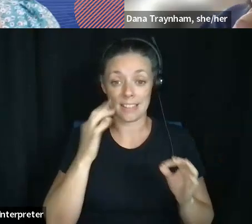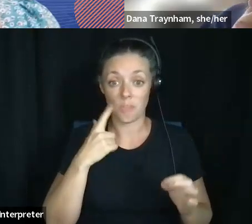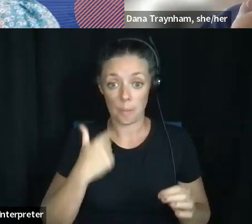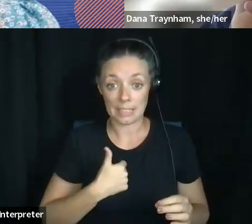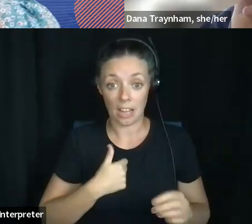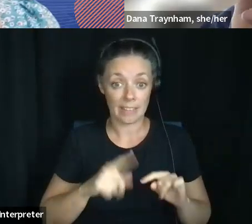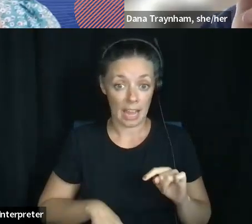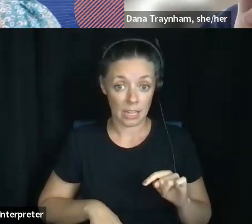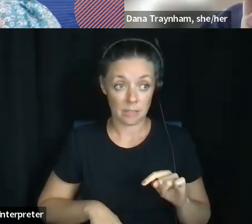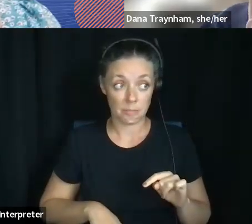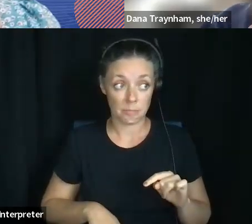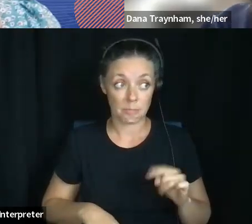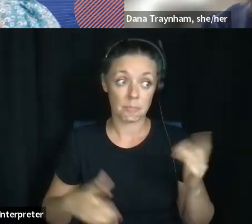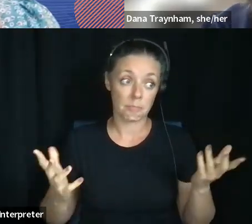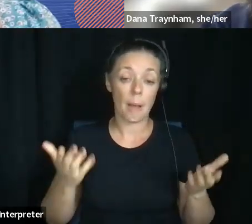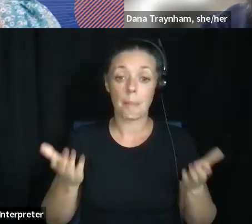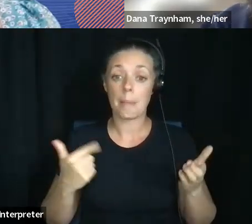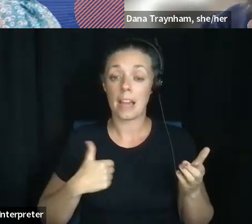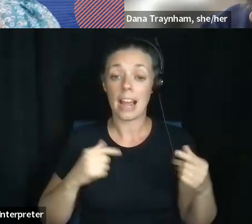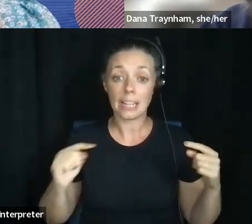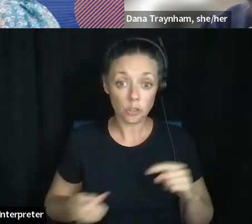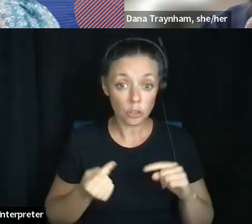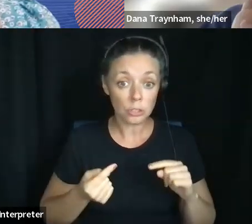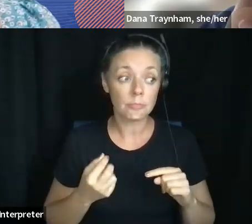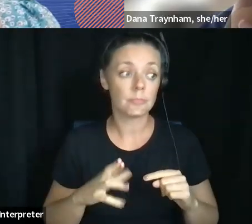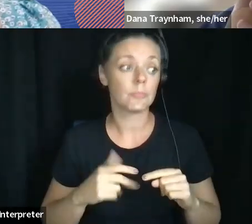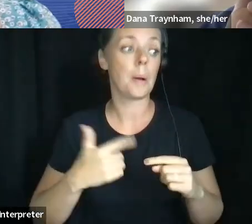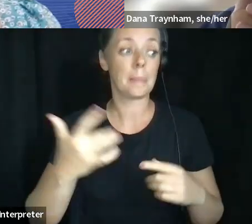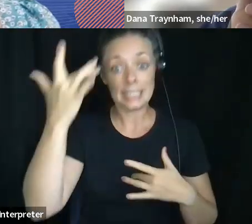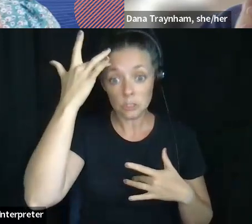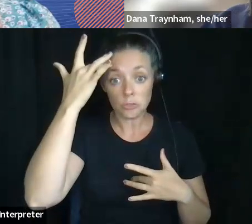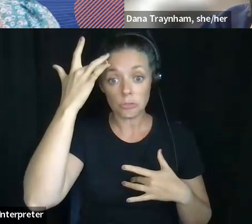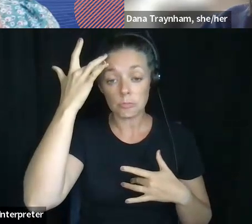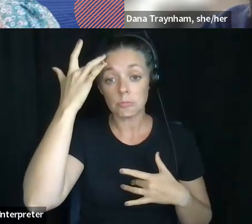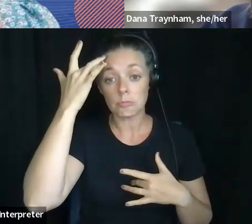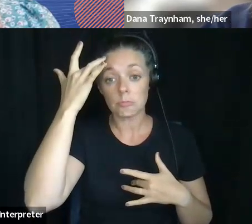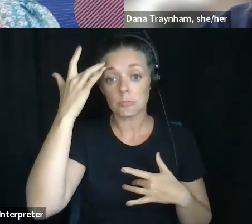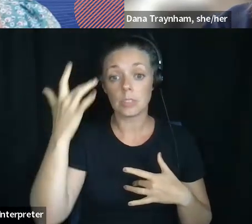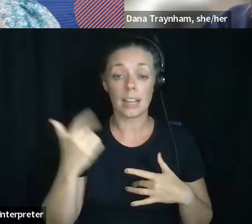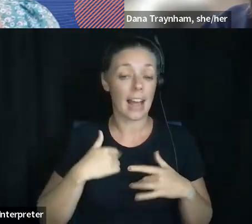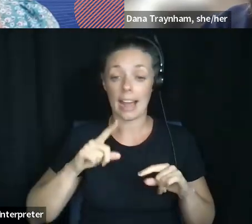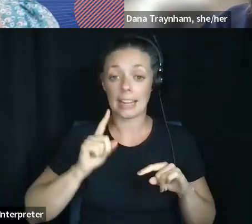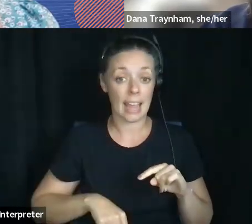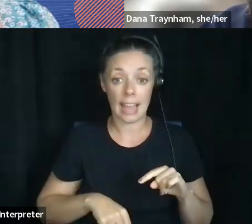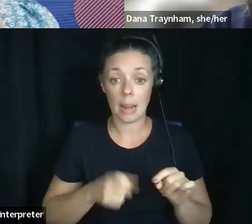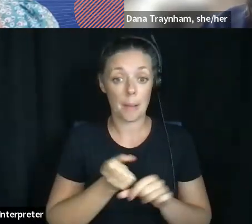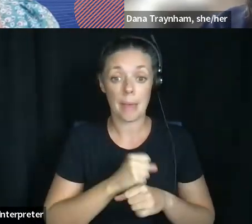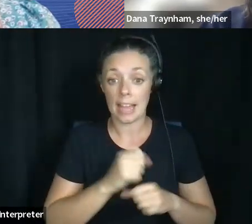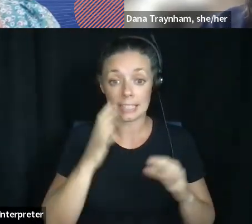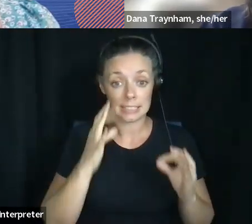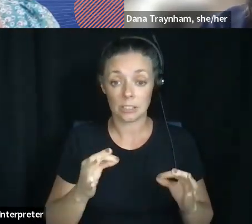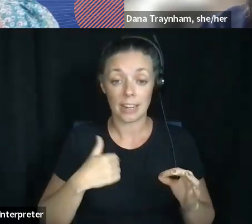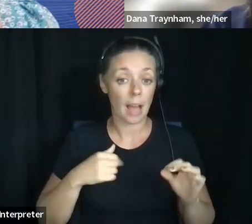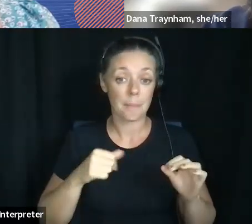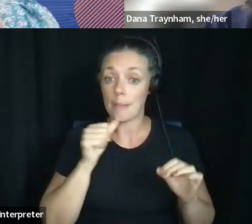got, have an injury or an illness, and I am no longer capable of